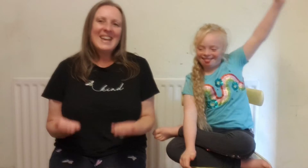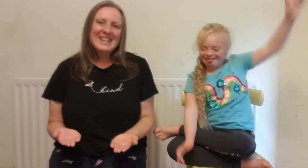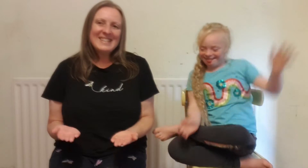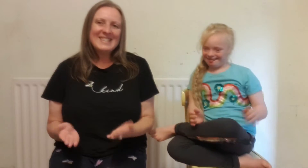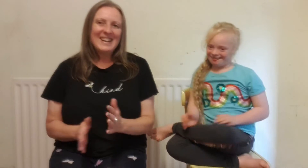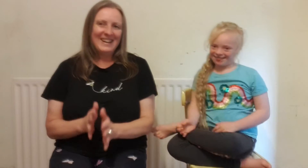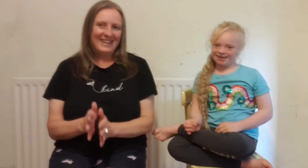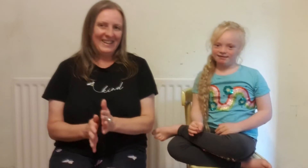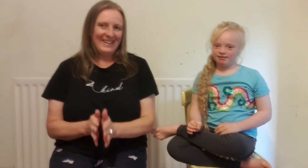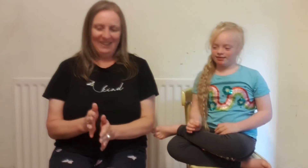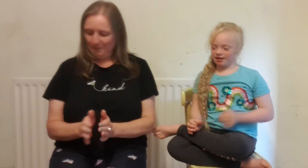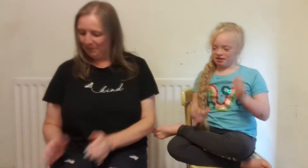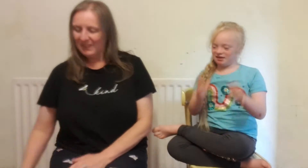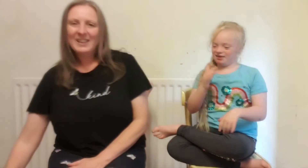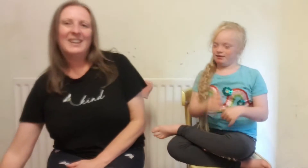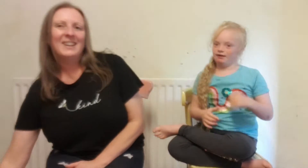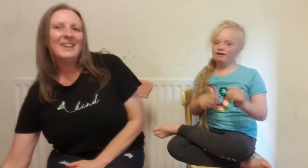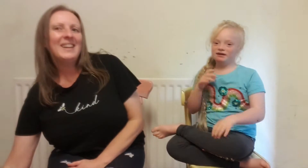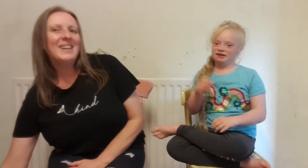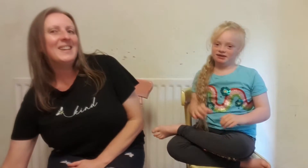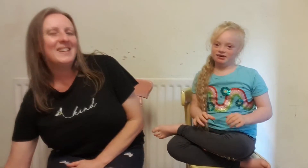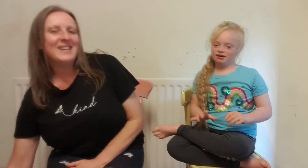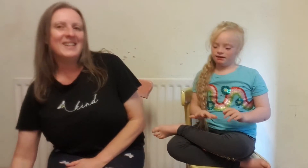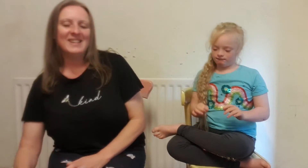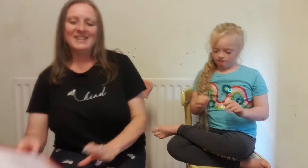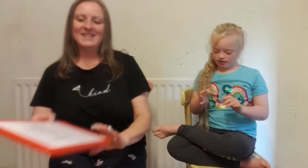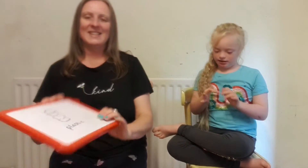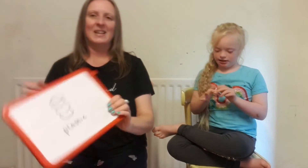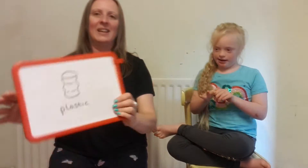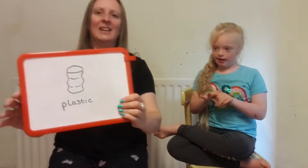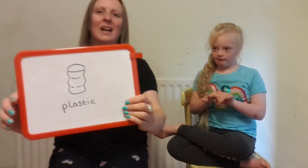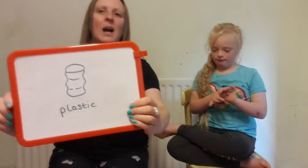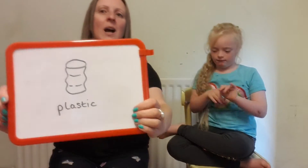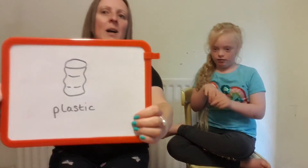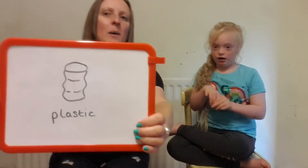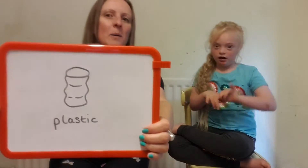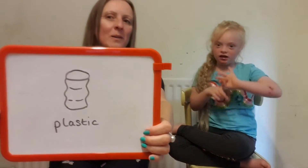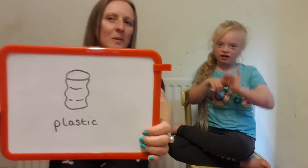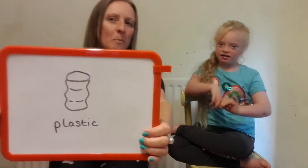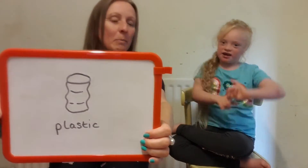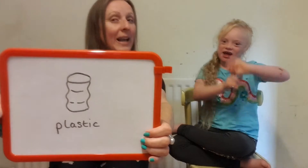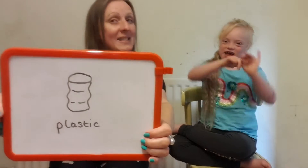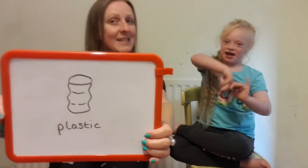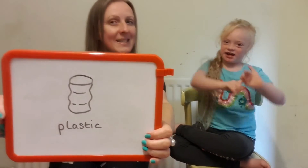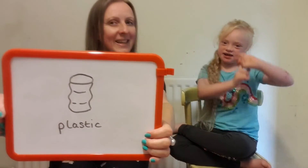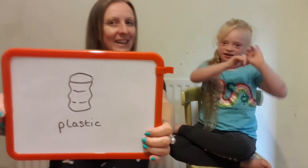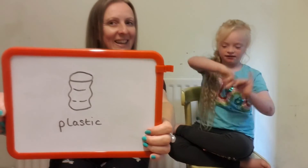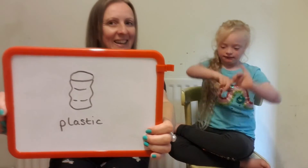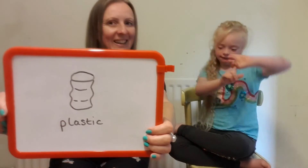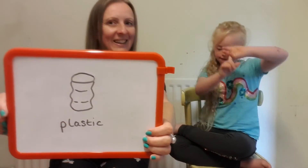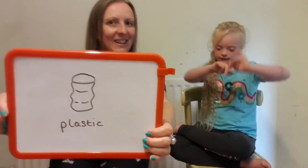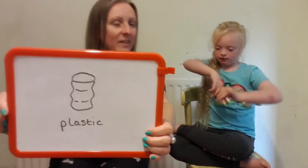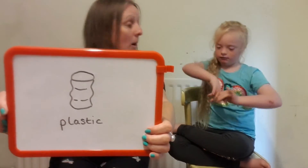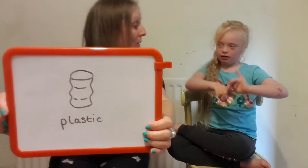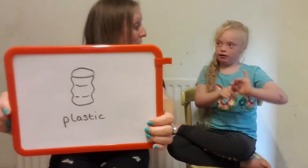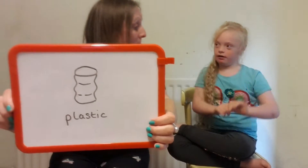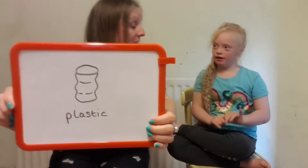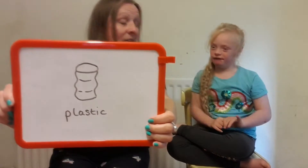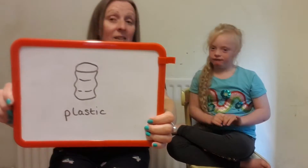Today's sign is plastic. That's perfect,